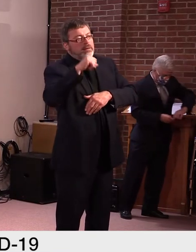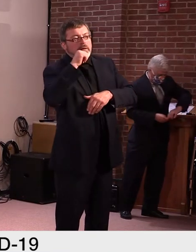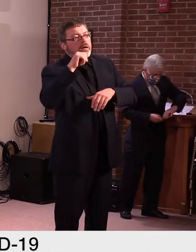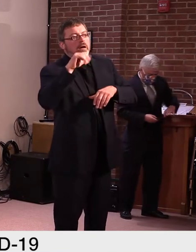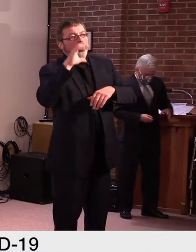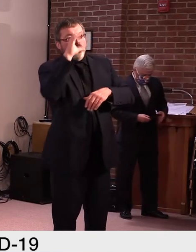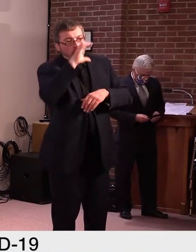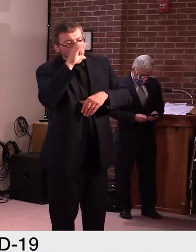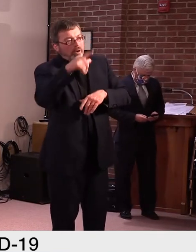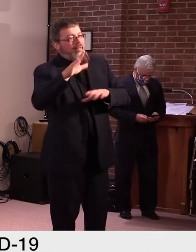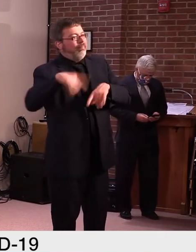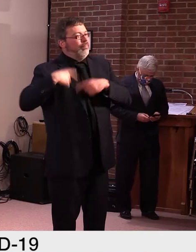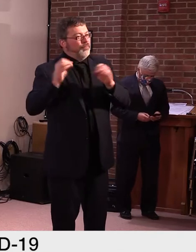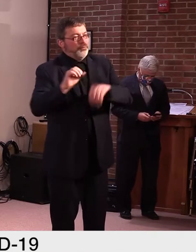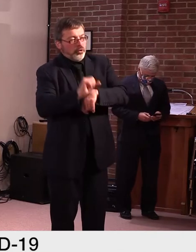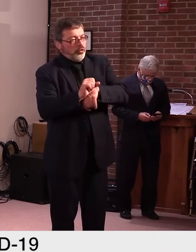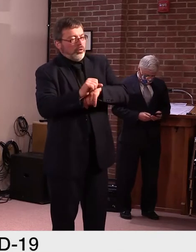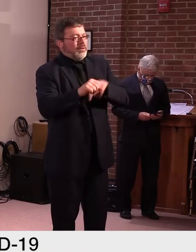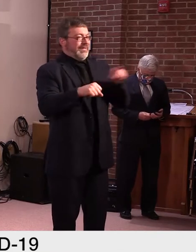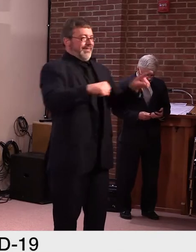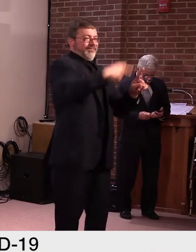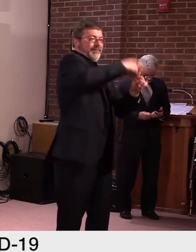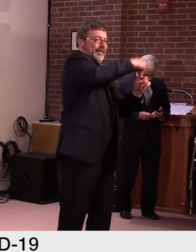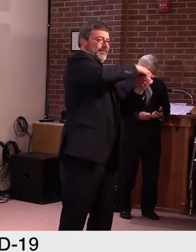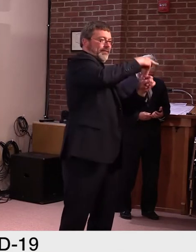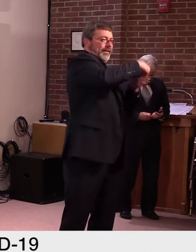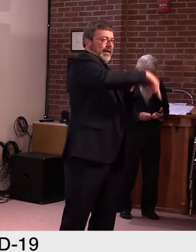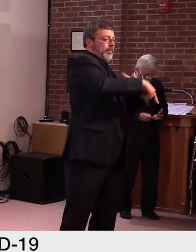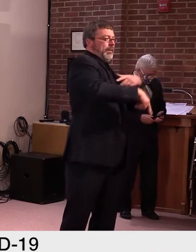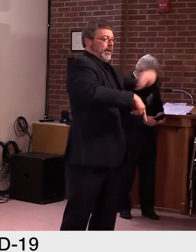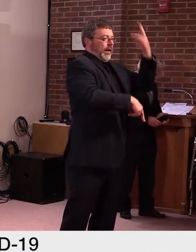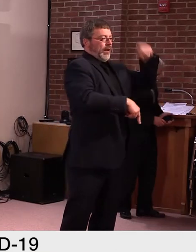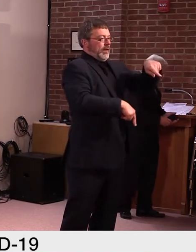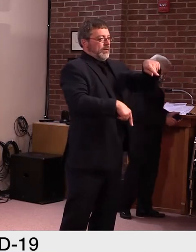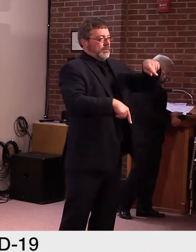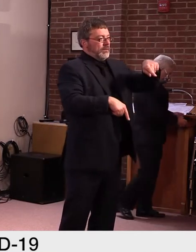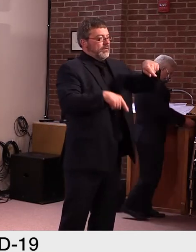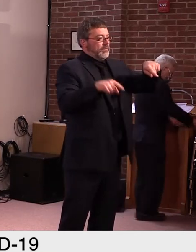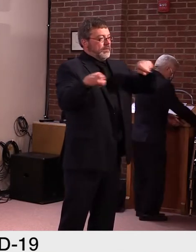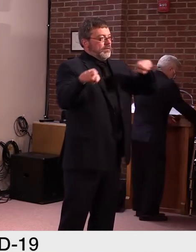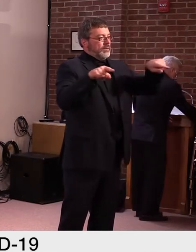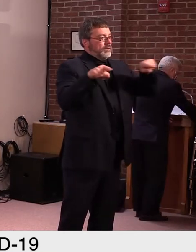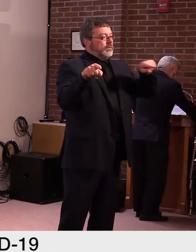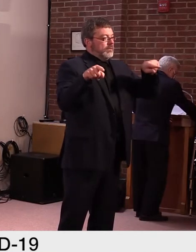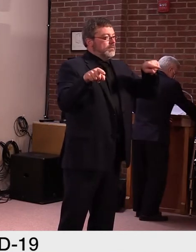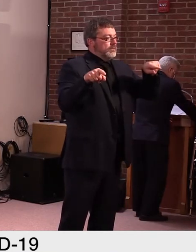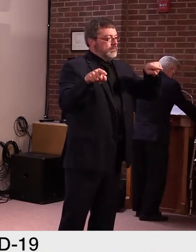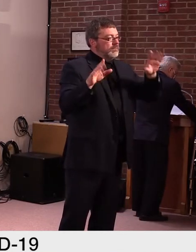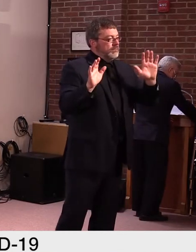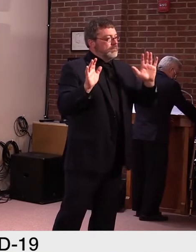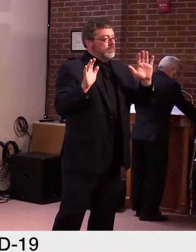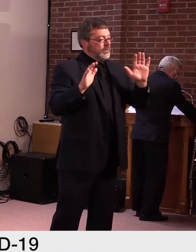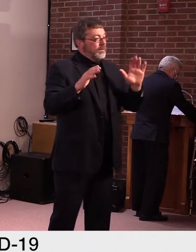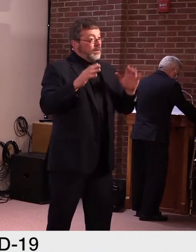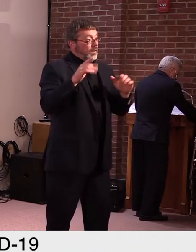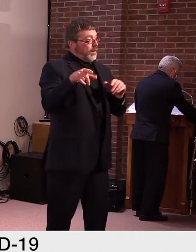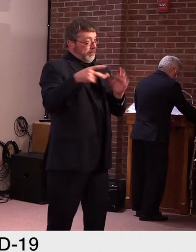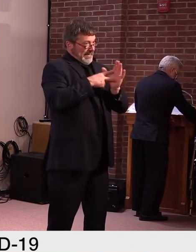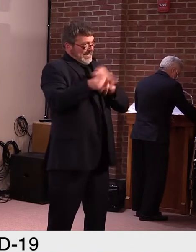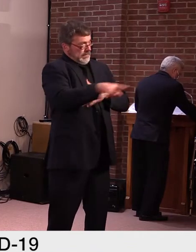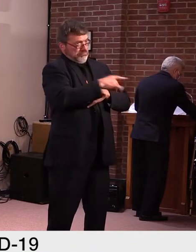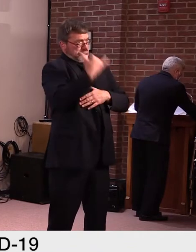from that perspective, again, it's not that the numbers, um, being calculated or miscalculated is that,